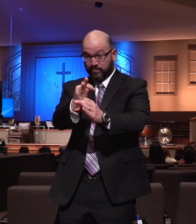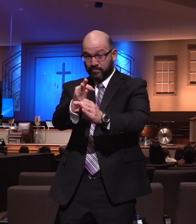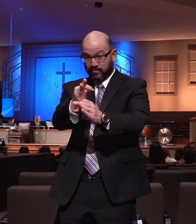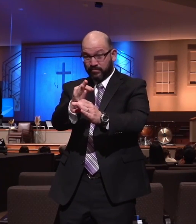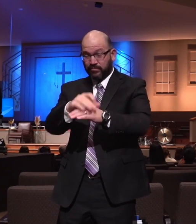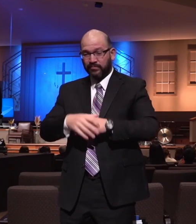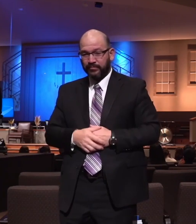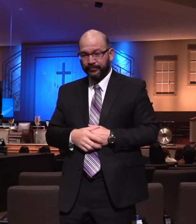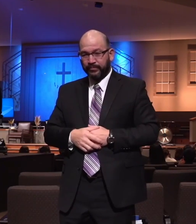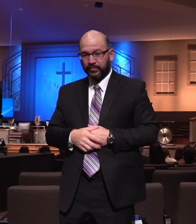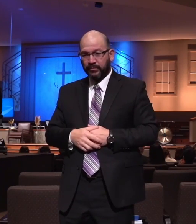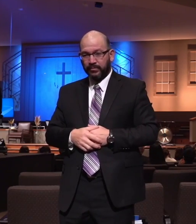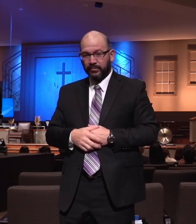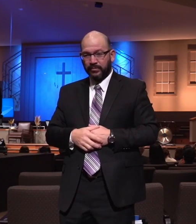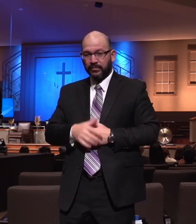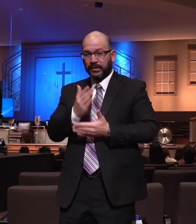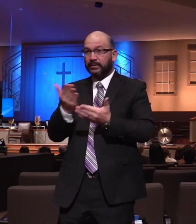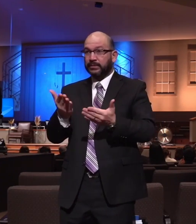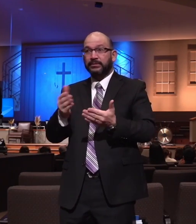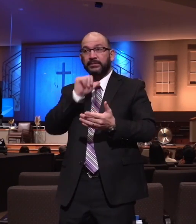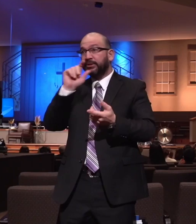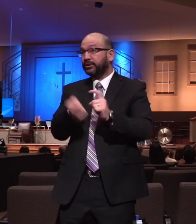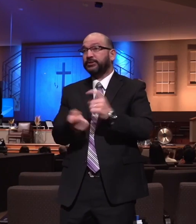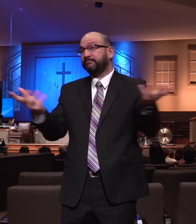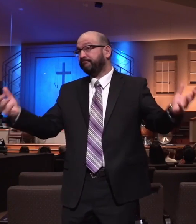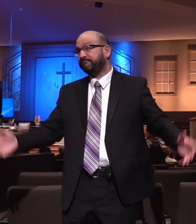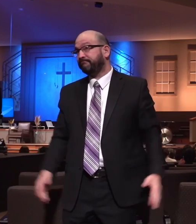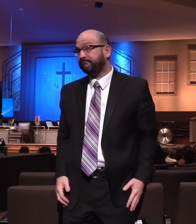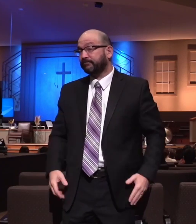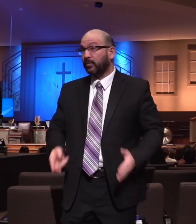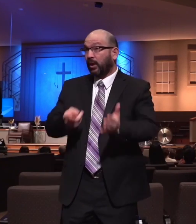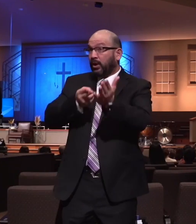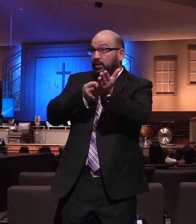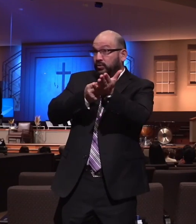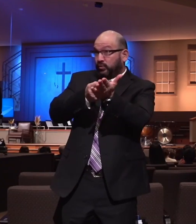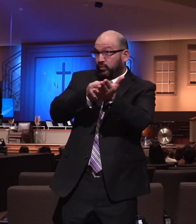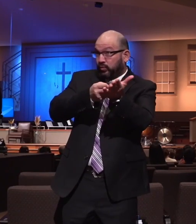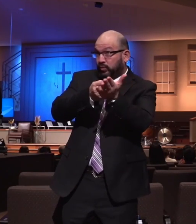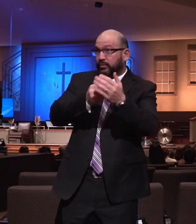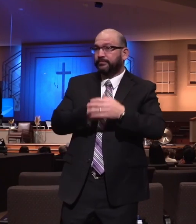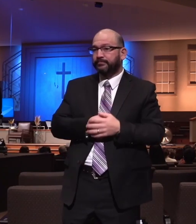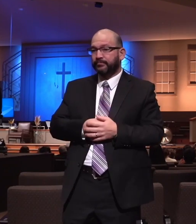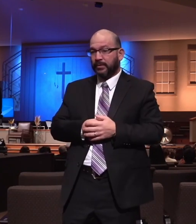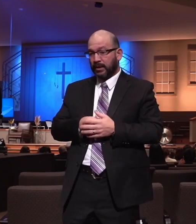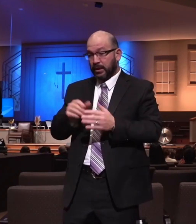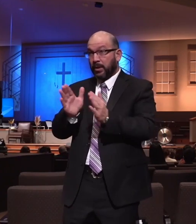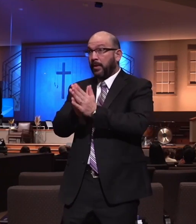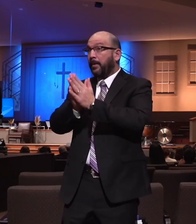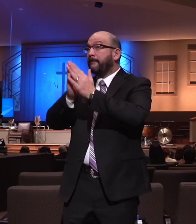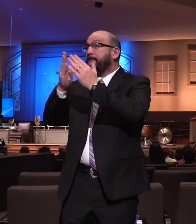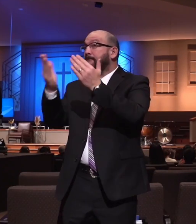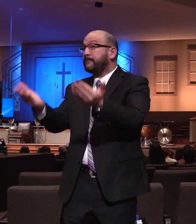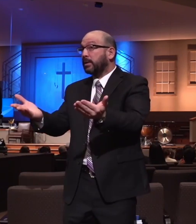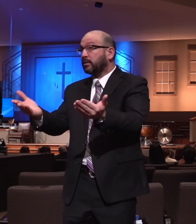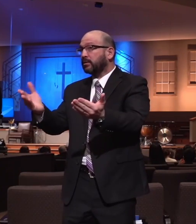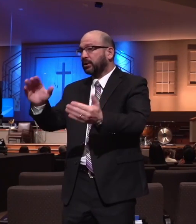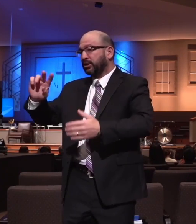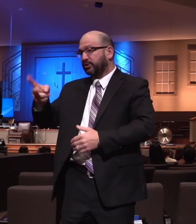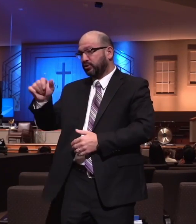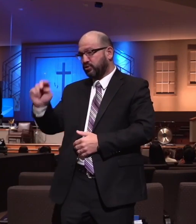Some things never change. The truth of the matter was that this book was written because there were some that were